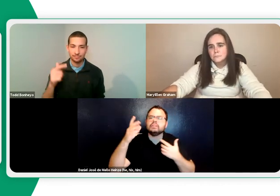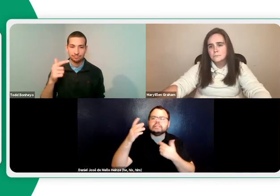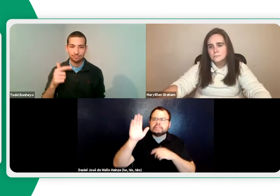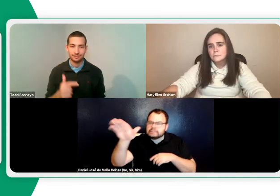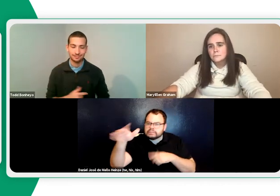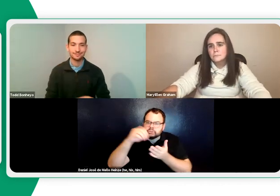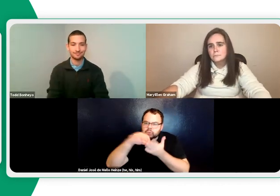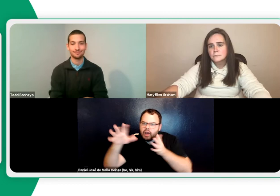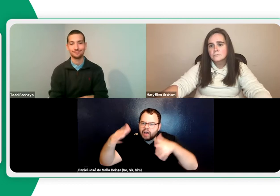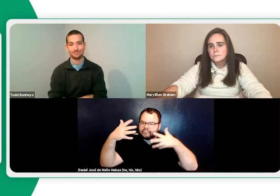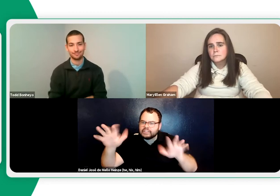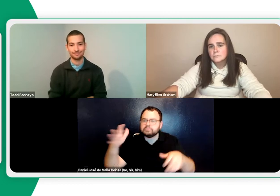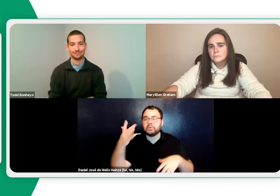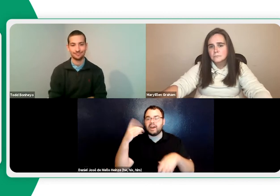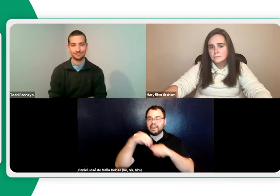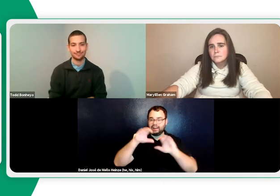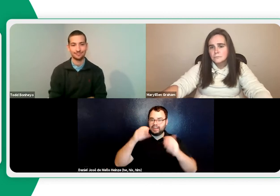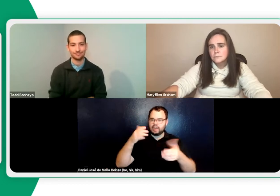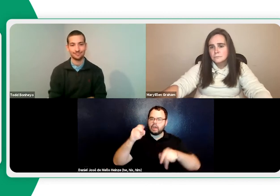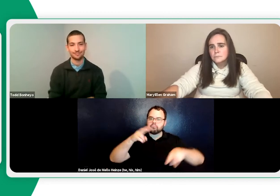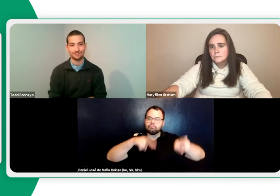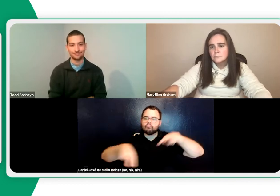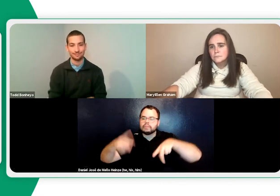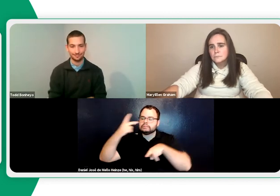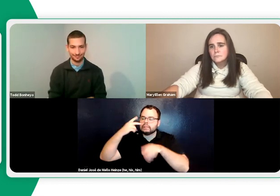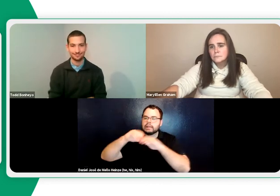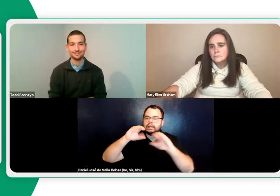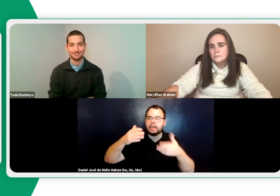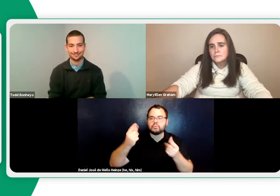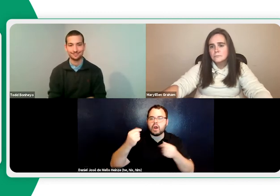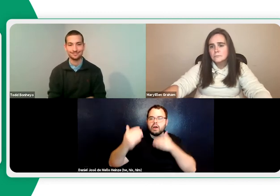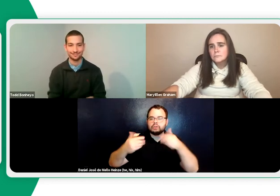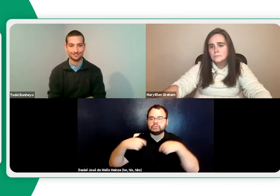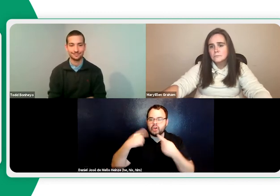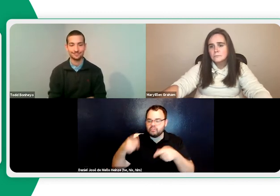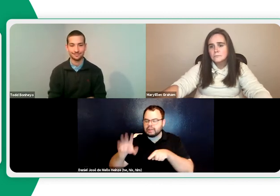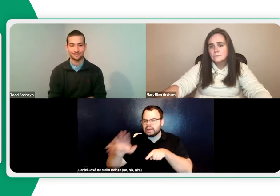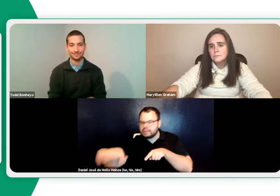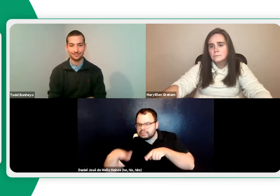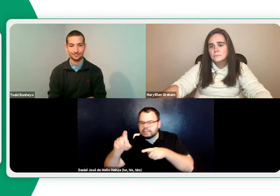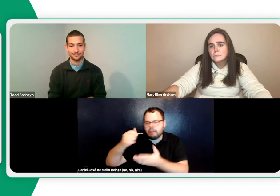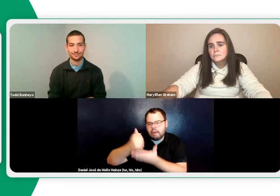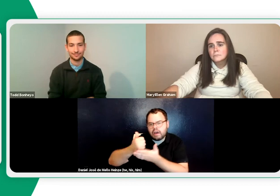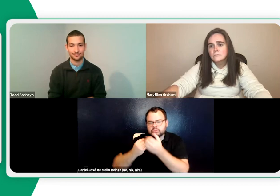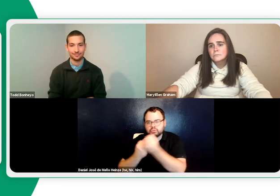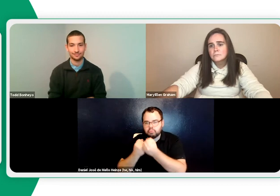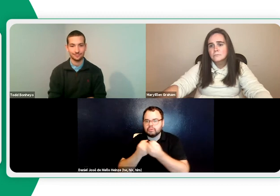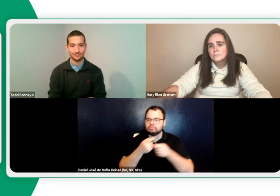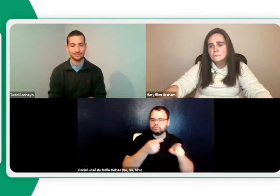you know, so I can check in with students who maybe opened it, but haven't completed it, just like I can in the classroom. can walk by a